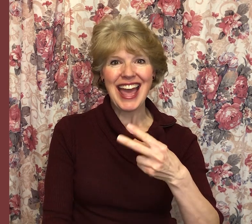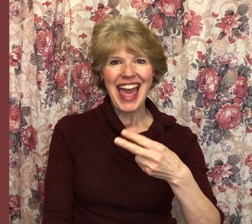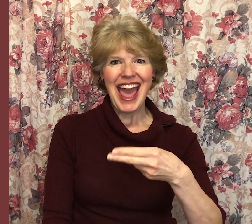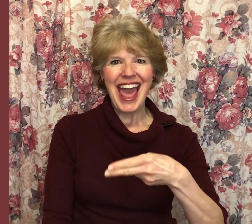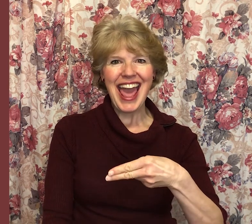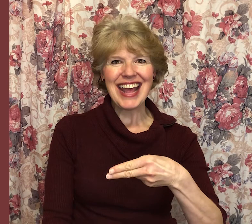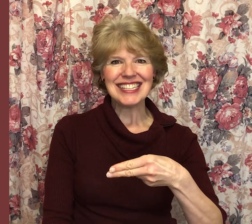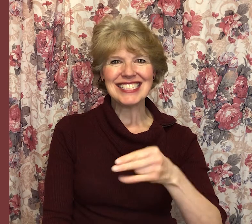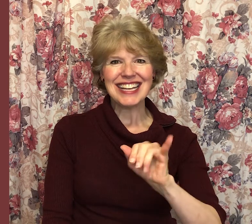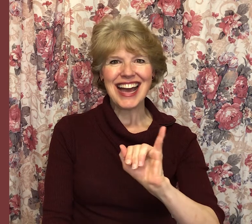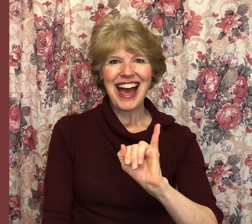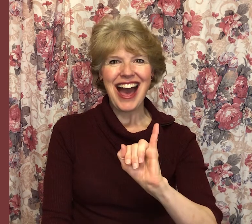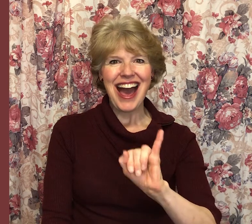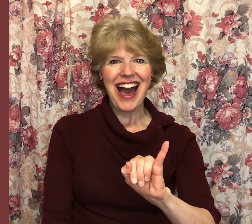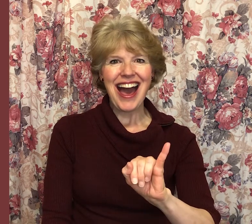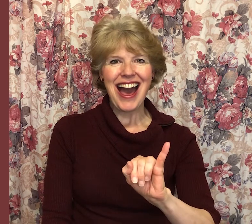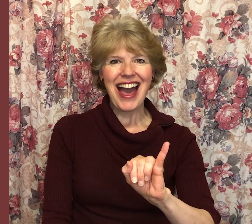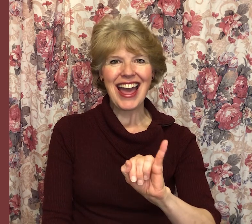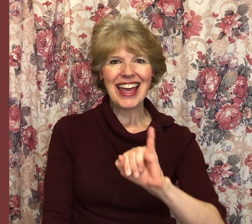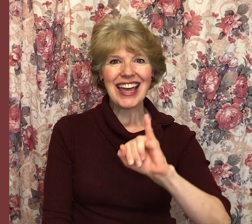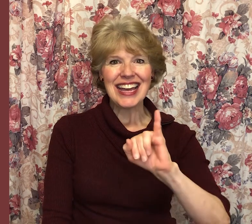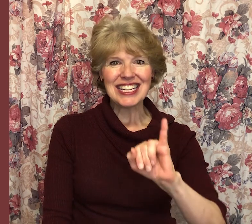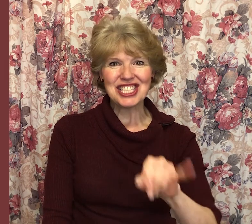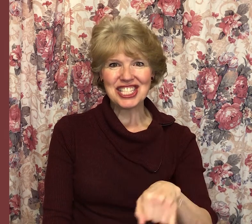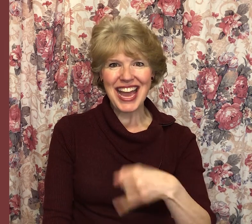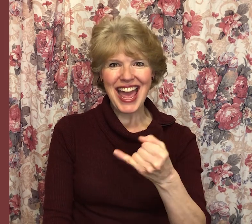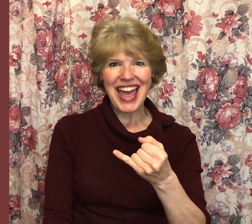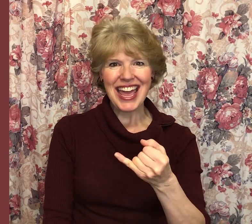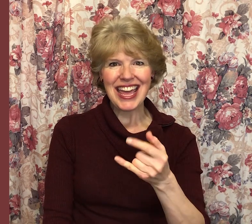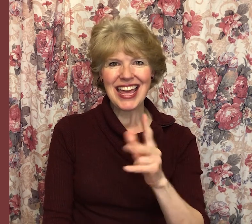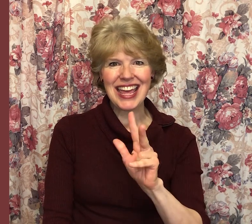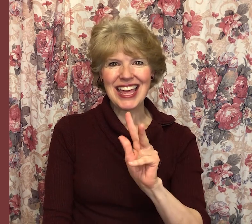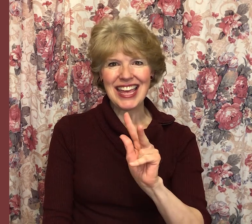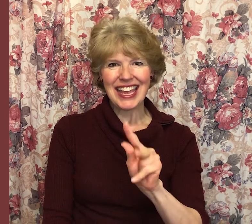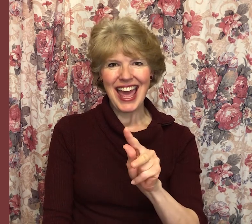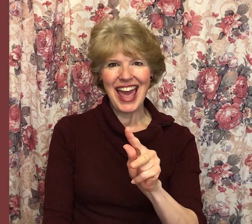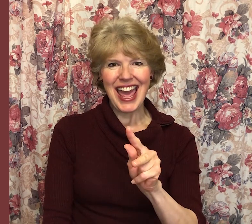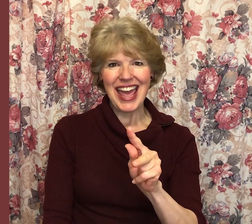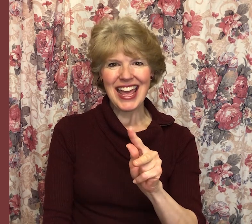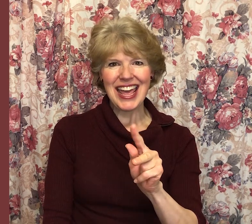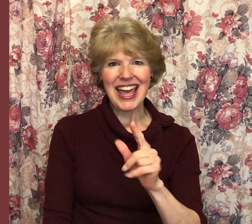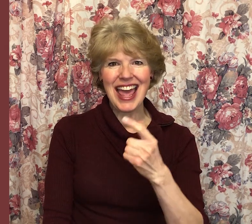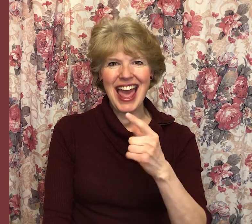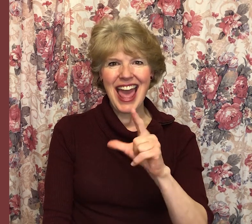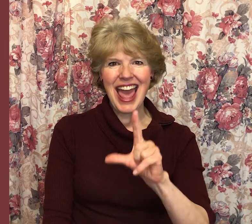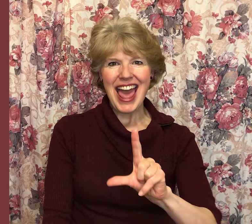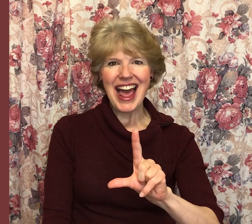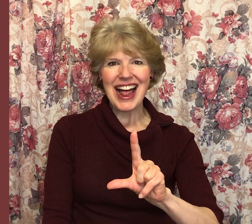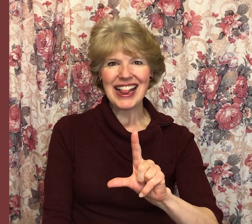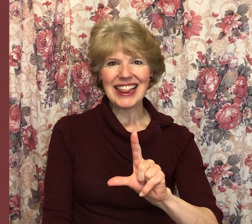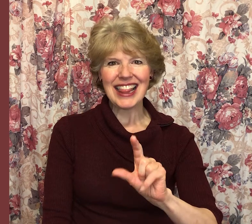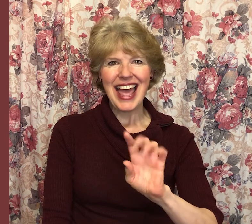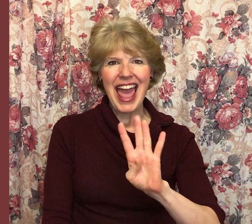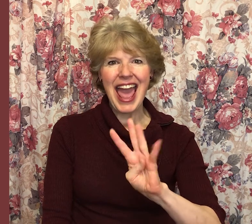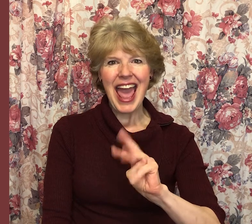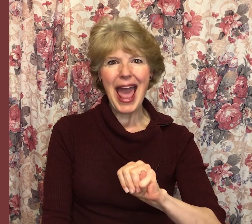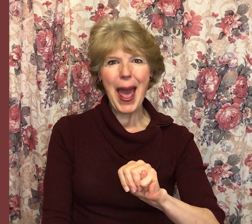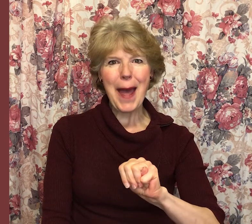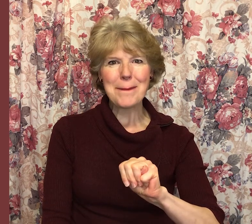H, I, J, K, L, M,